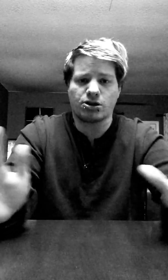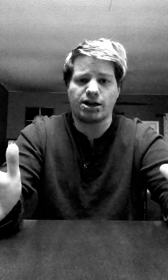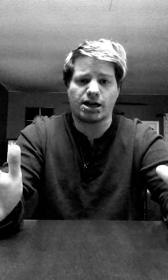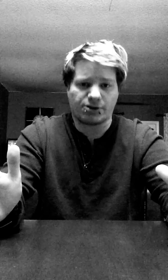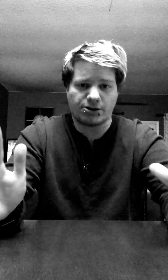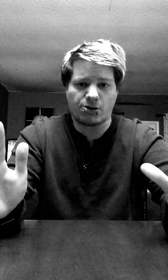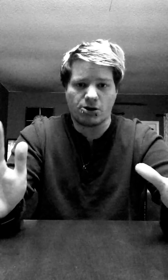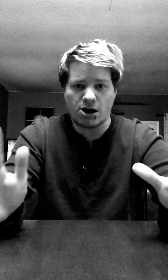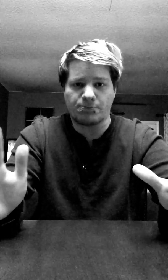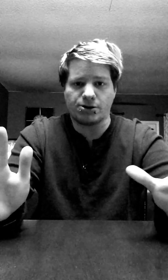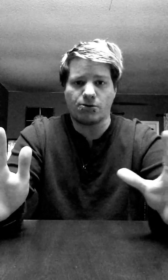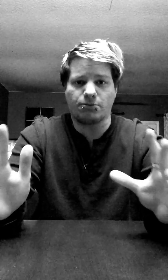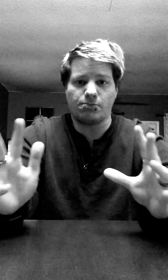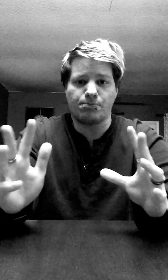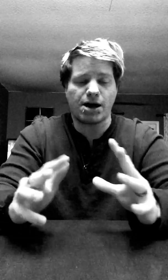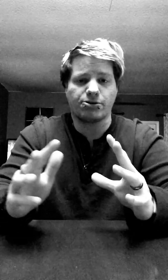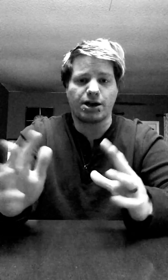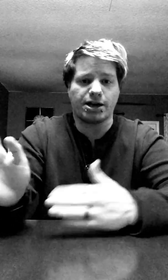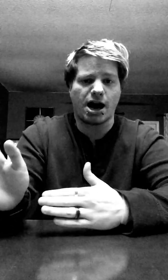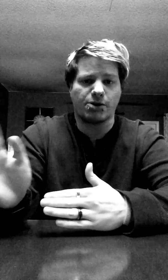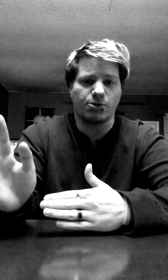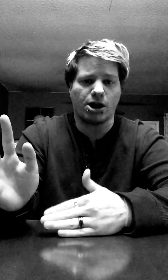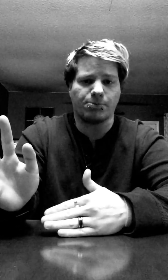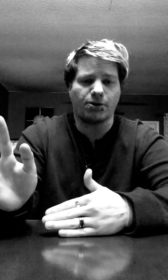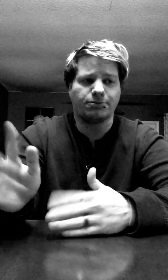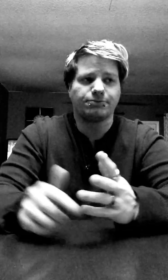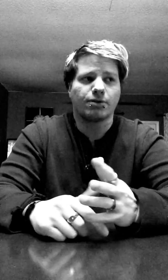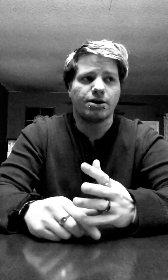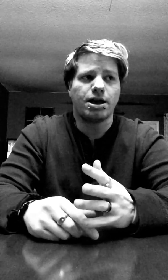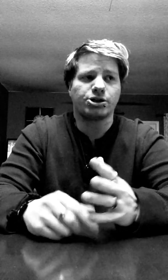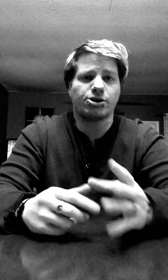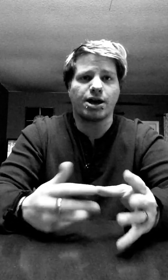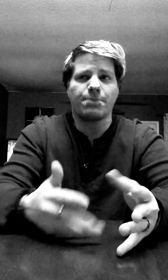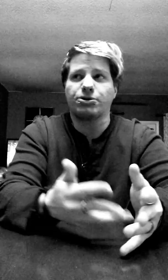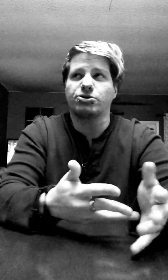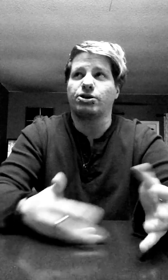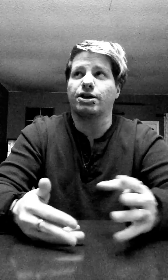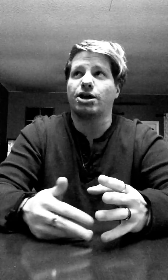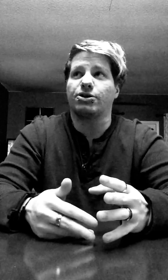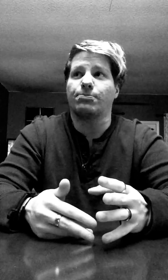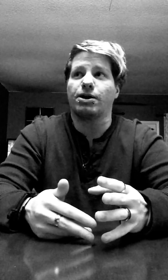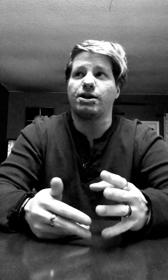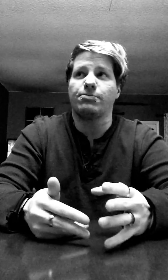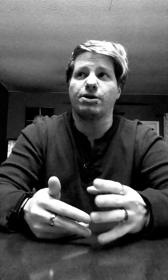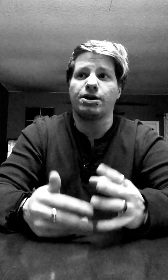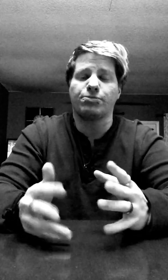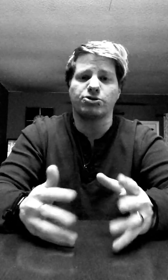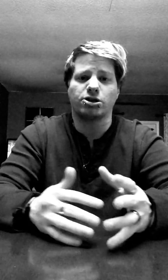clinic out there that will help you better than God will help you. Yeah, sure, God put those clinics out there. But, he, he put those